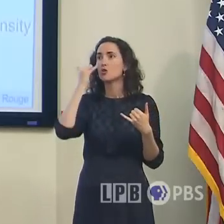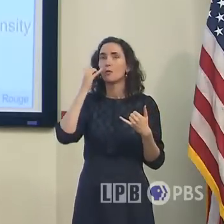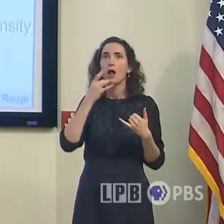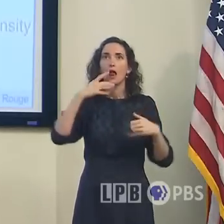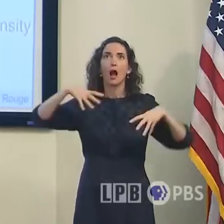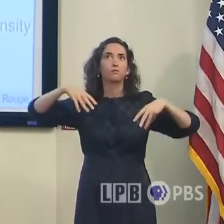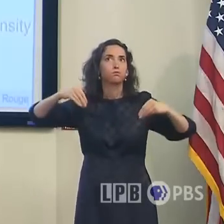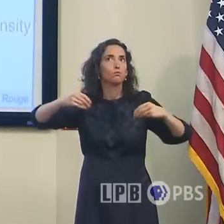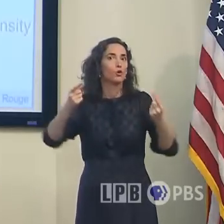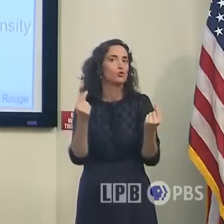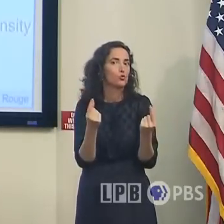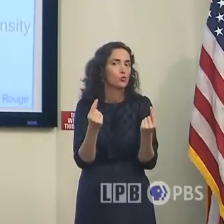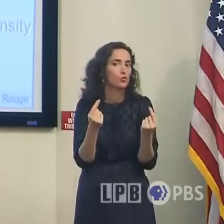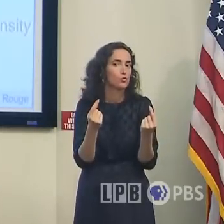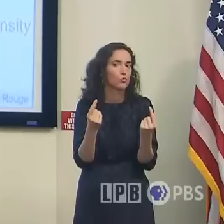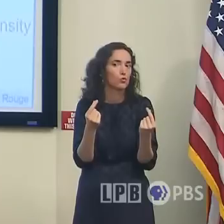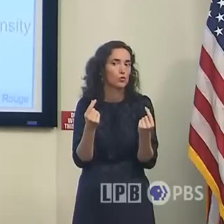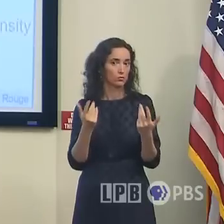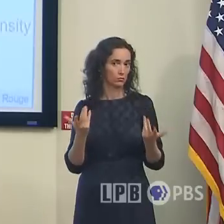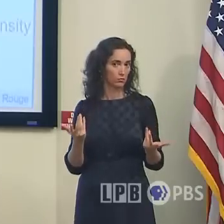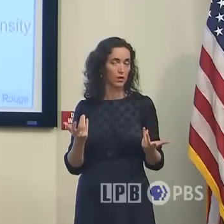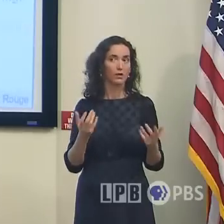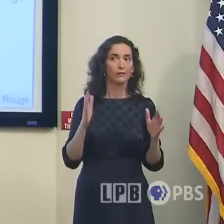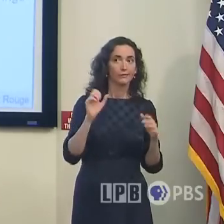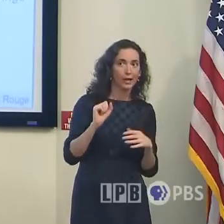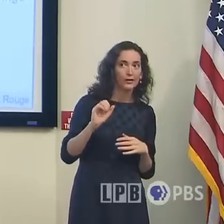power as we move later on in the weekend.